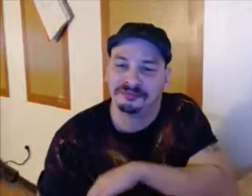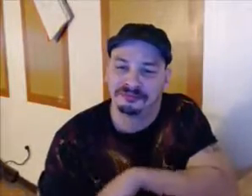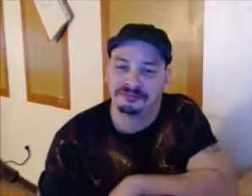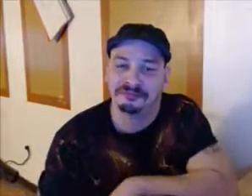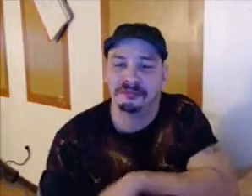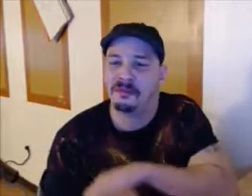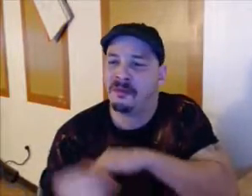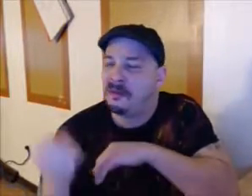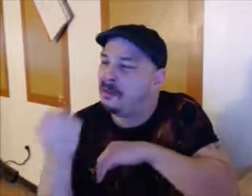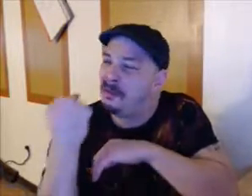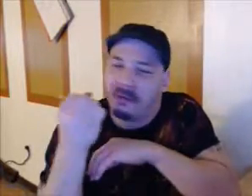People